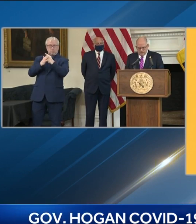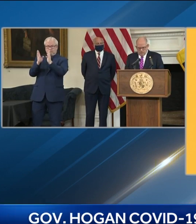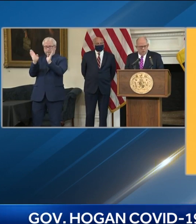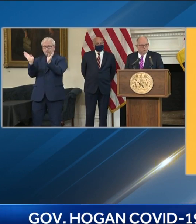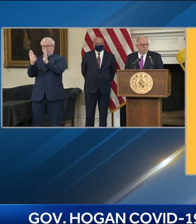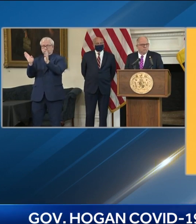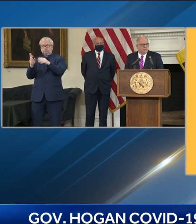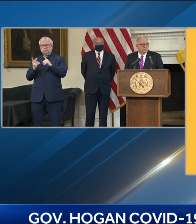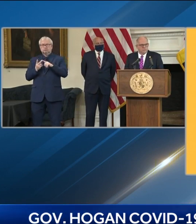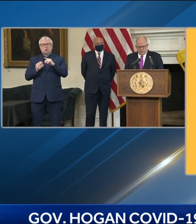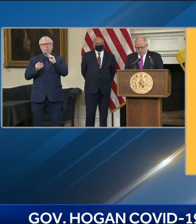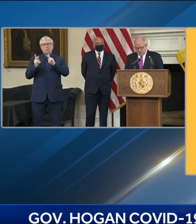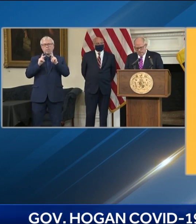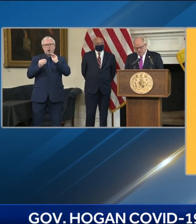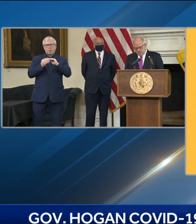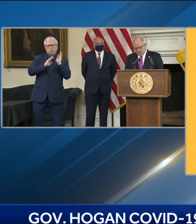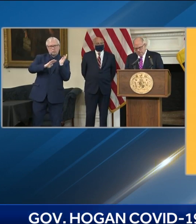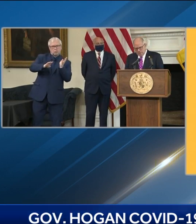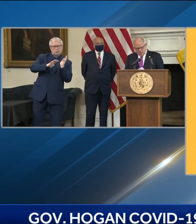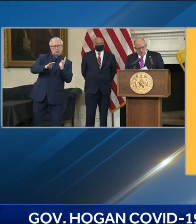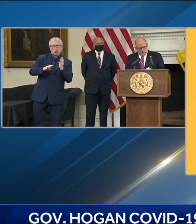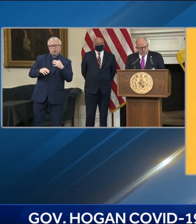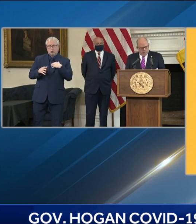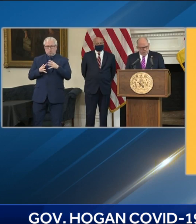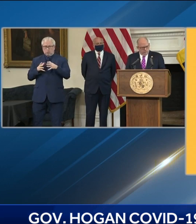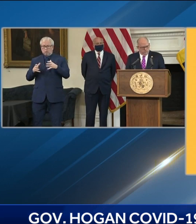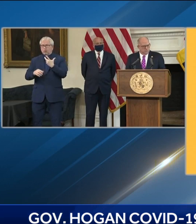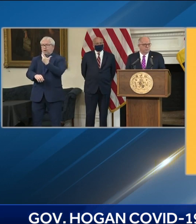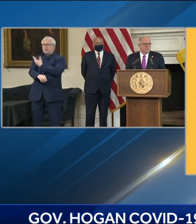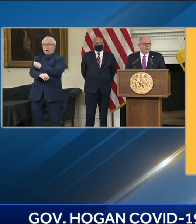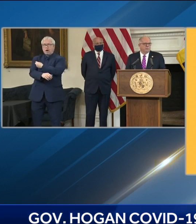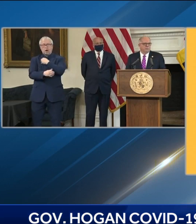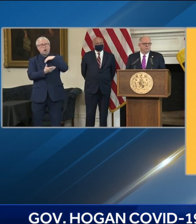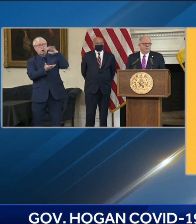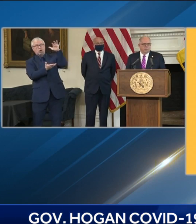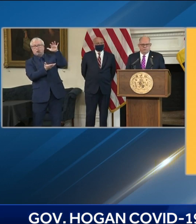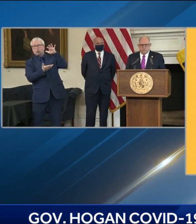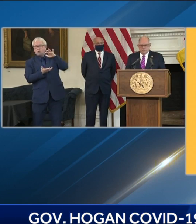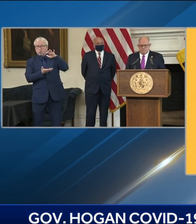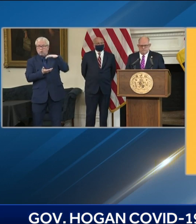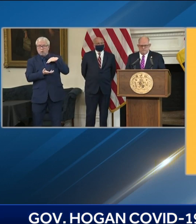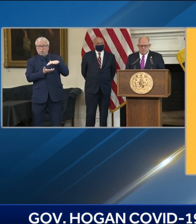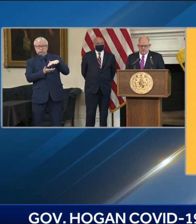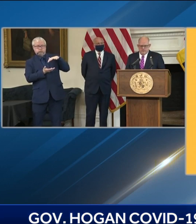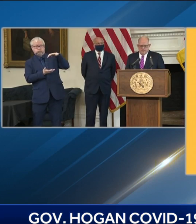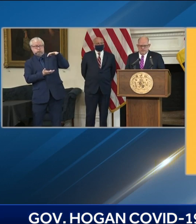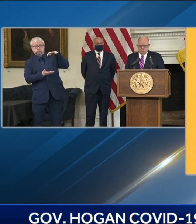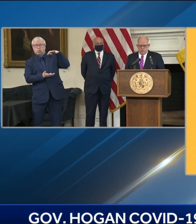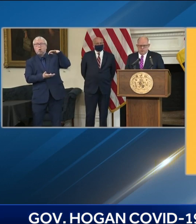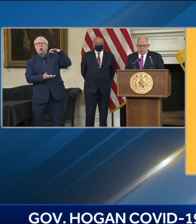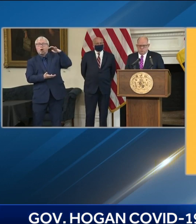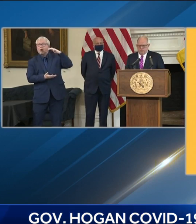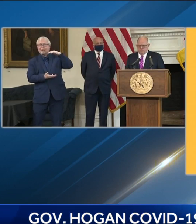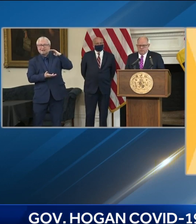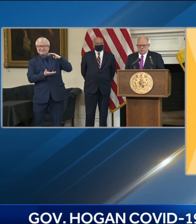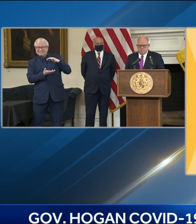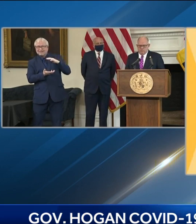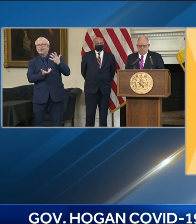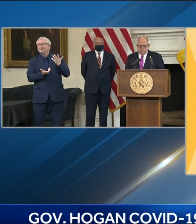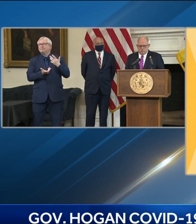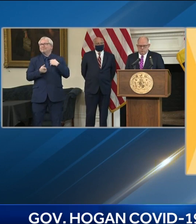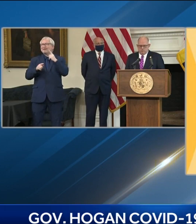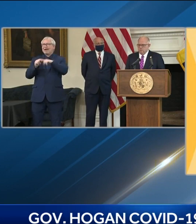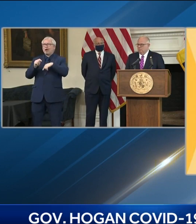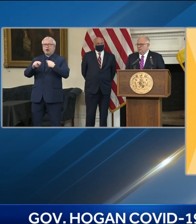sites is all contingent on future increases in supply from the federal government. With this week's